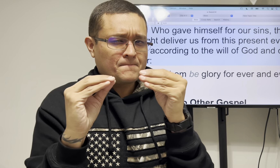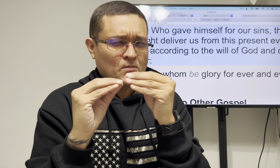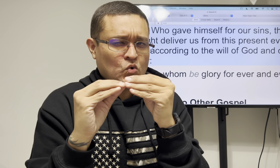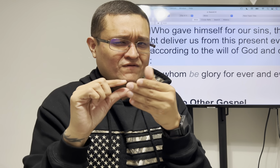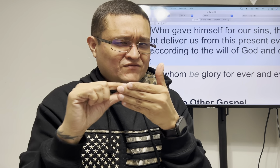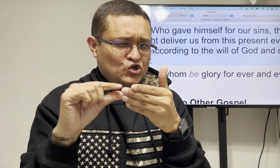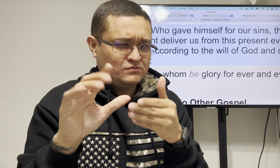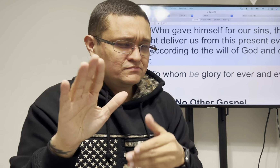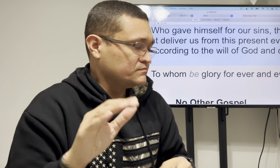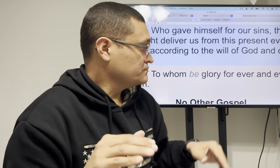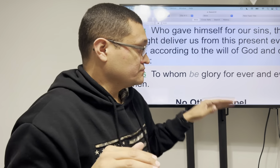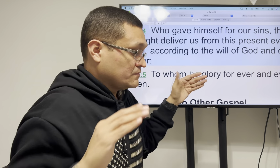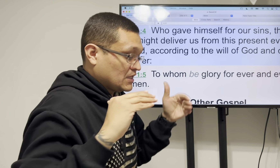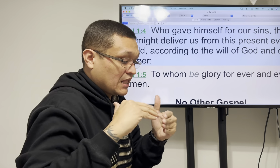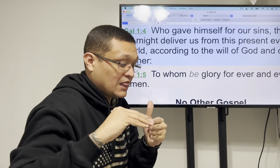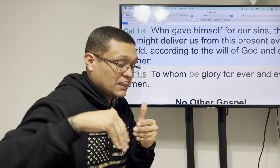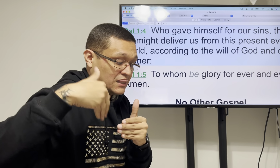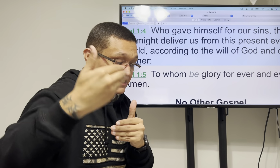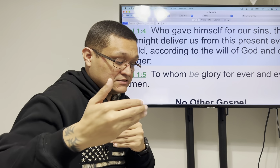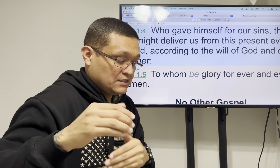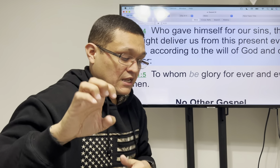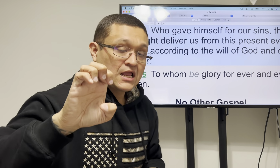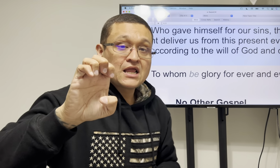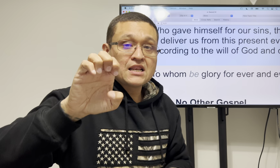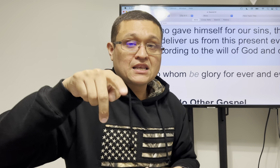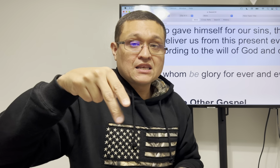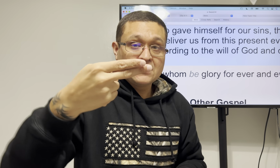so let's connect some more verses so next